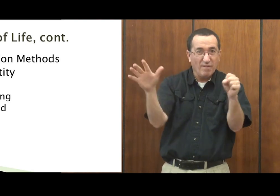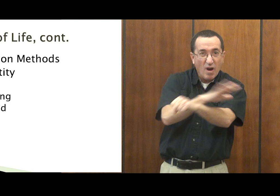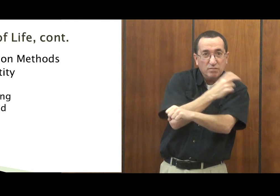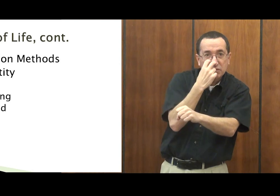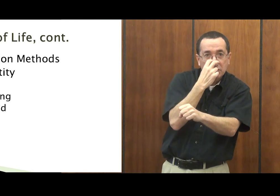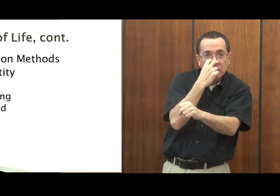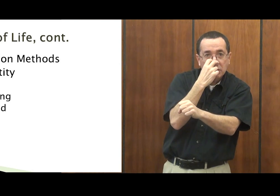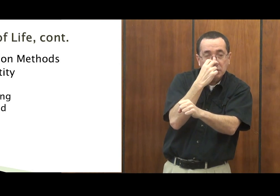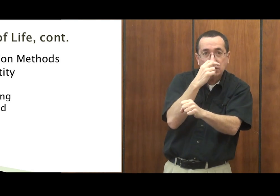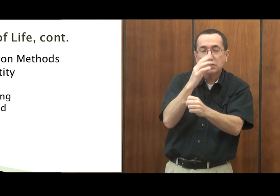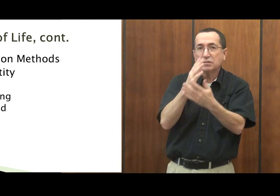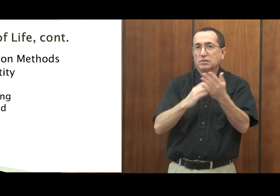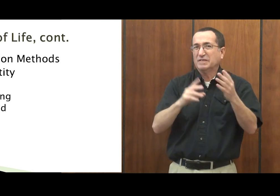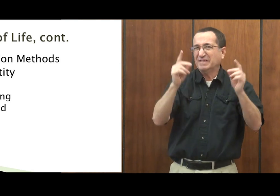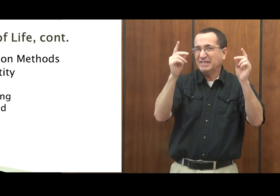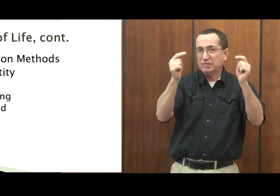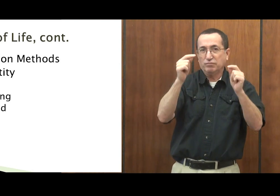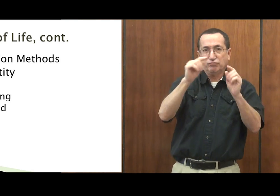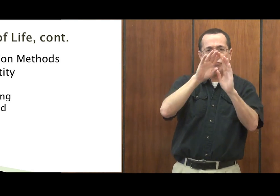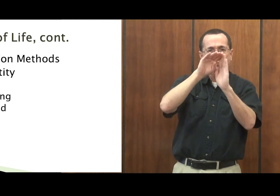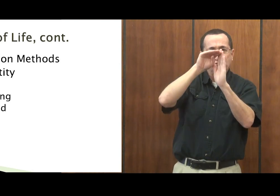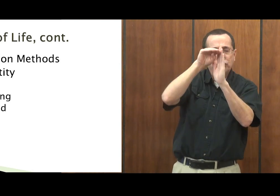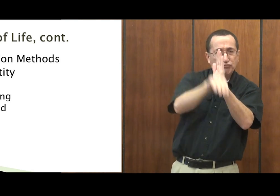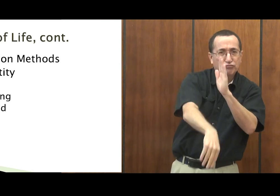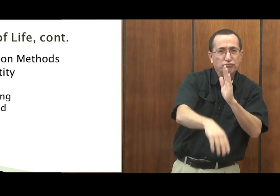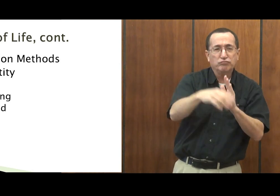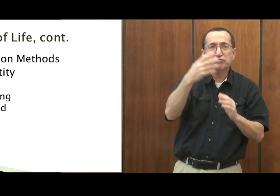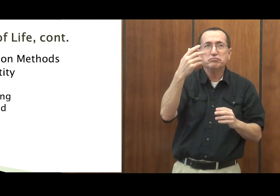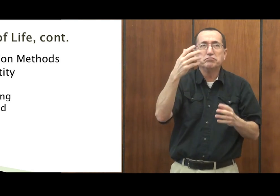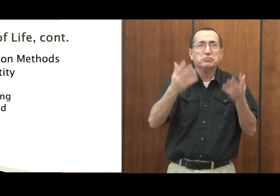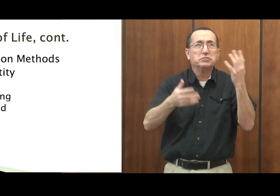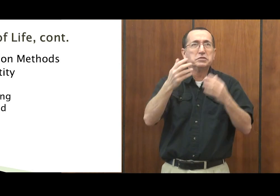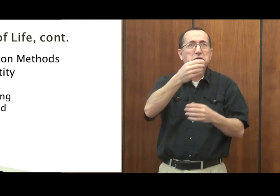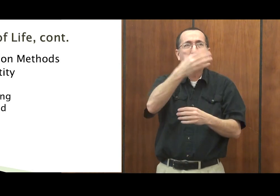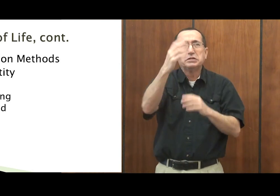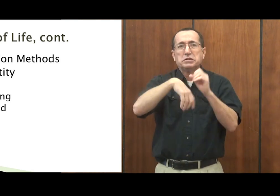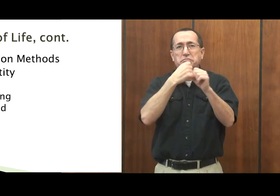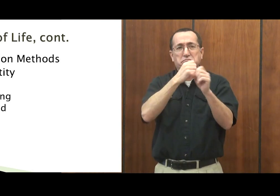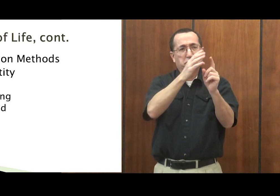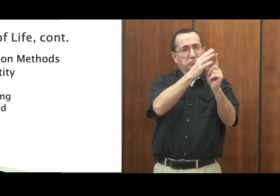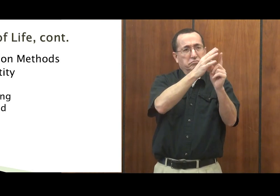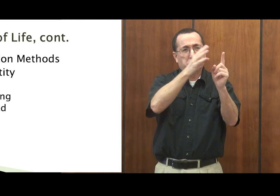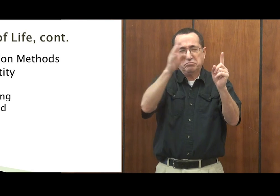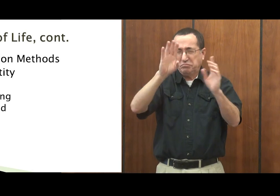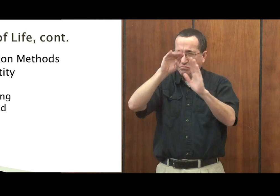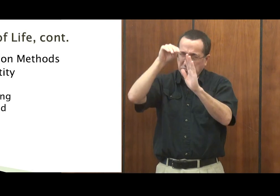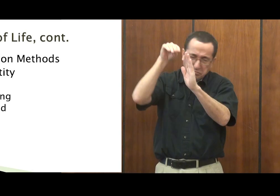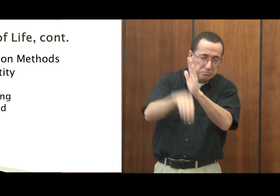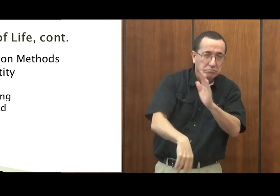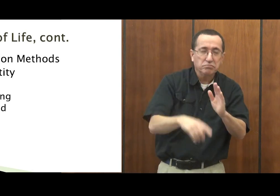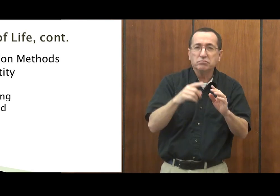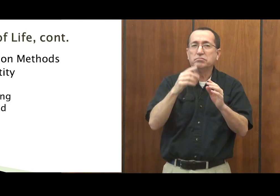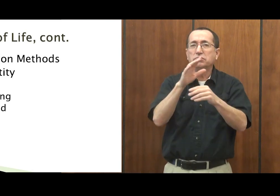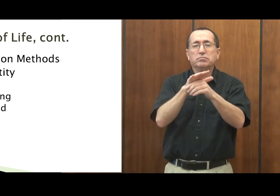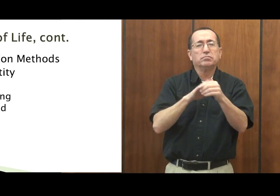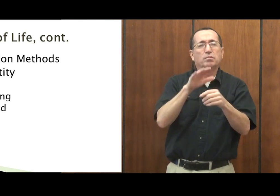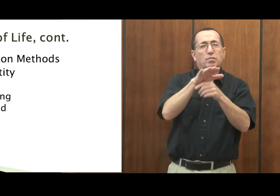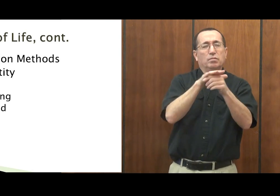vision is gone until it becomes nothing. And in a short time span, you could lose your